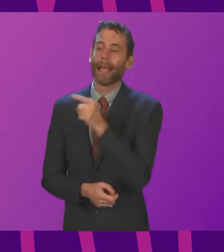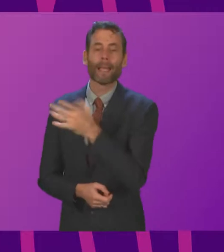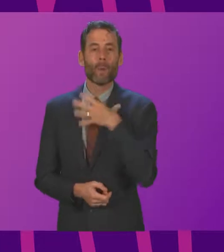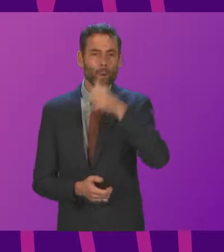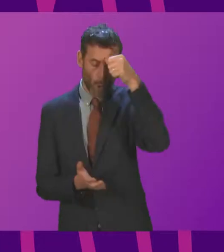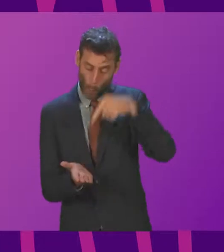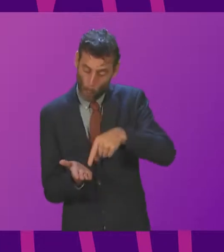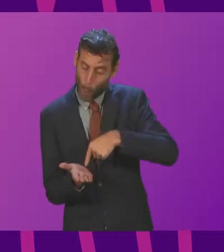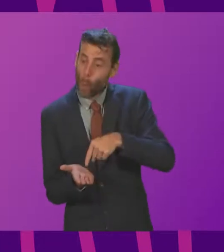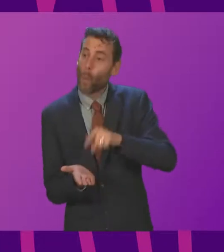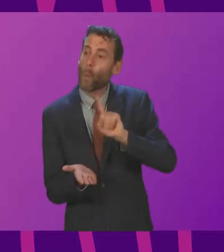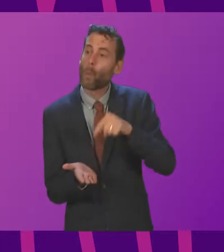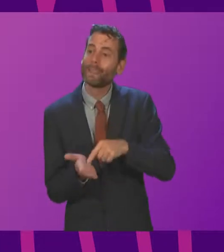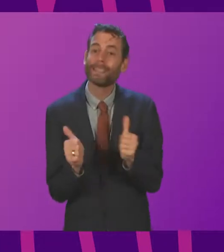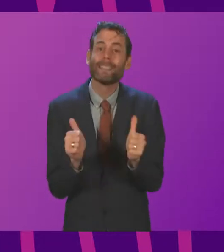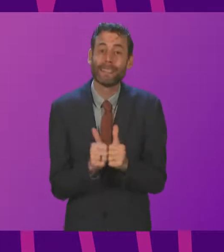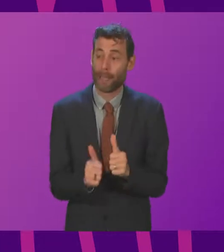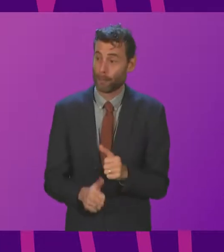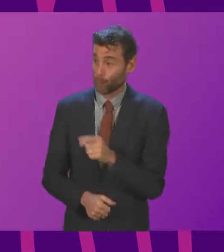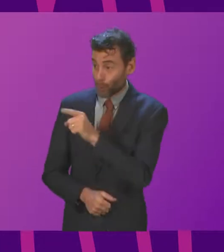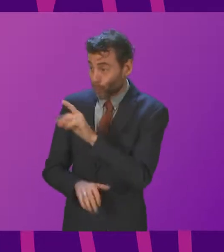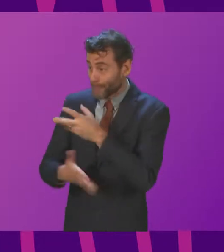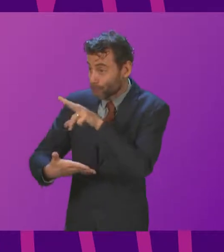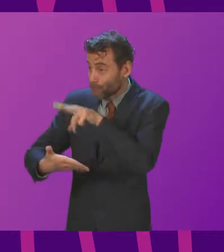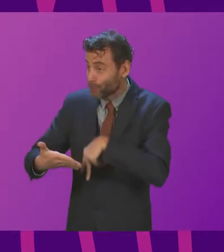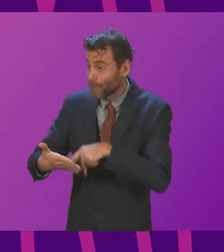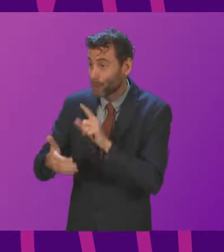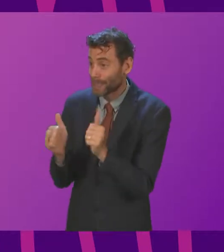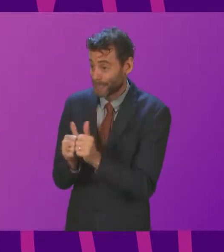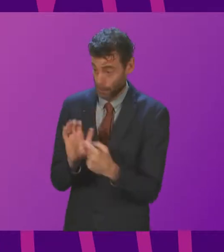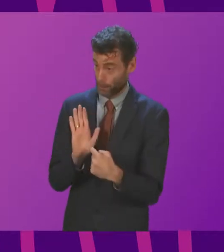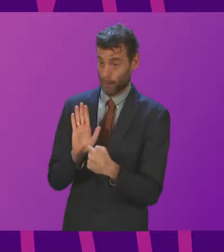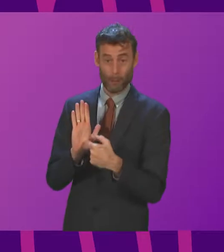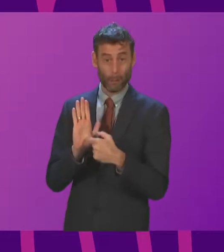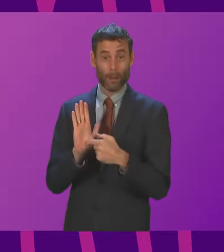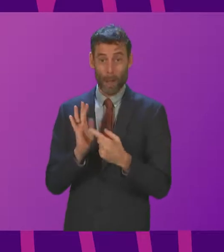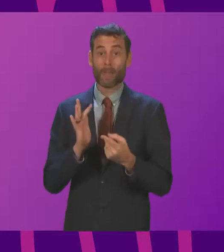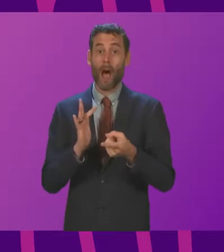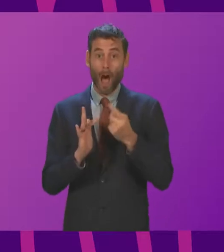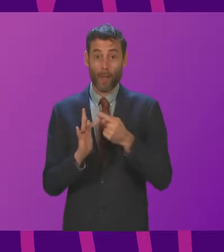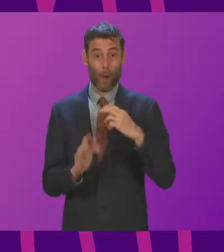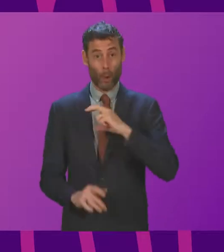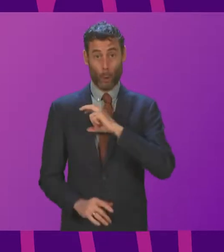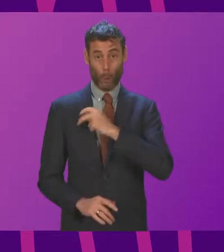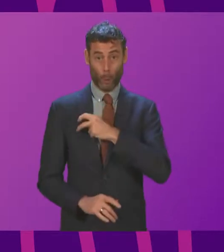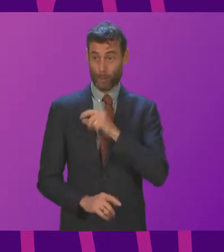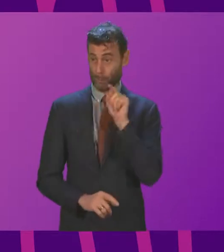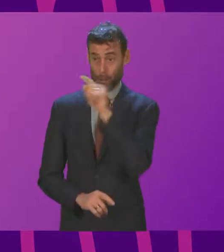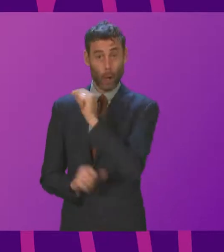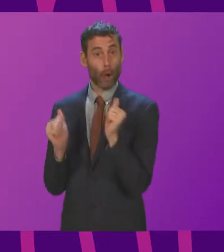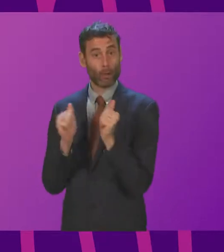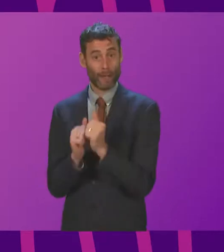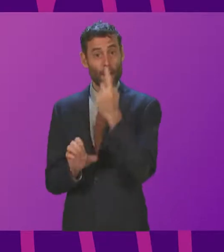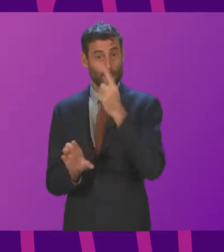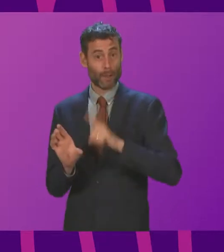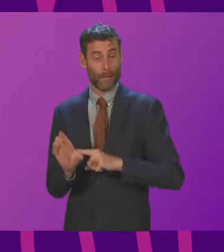given that he did not check the detail before coming into the Chamber today, the deal is already agreed by the other unions. It consisted of, for the first year,